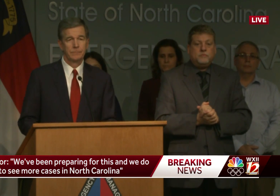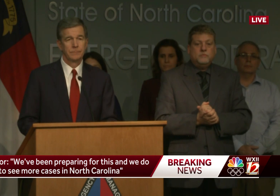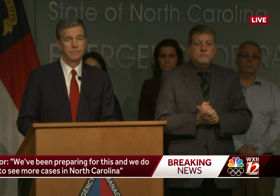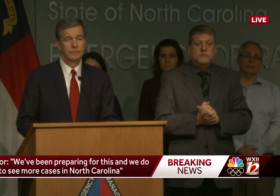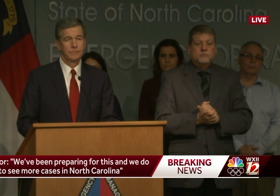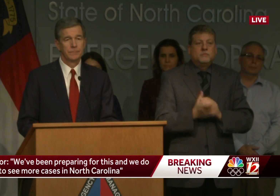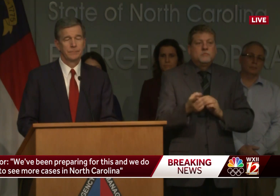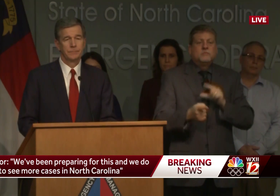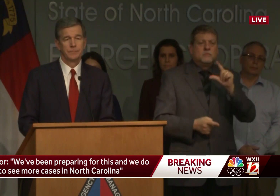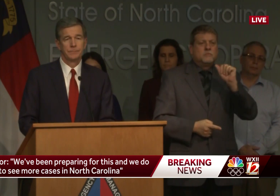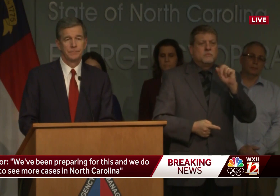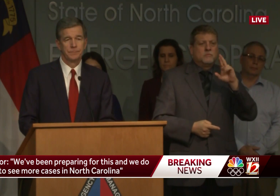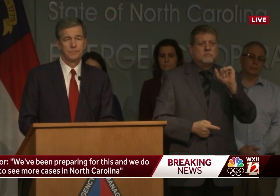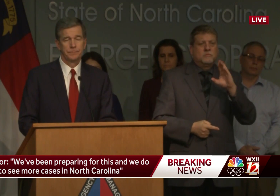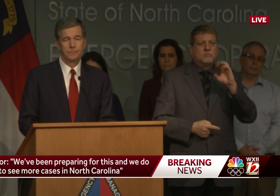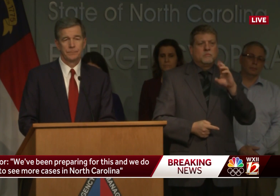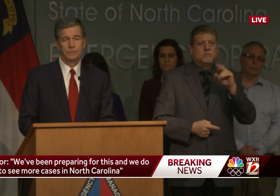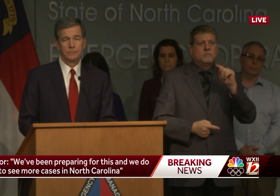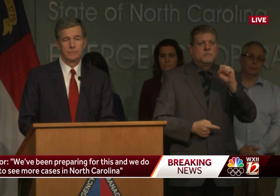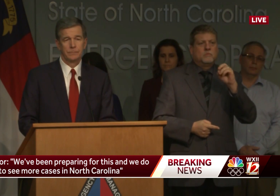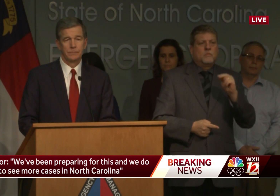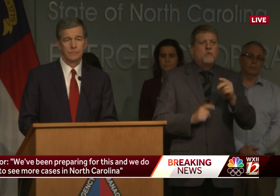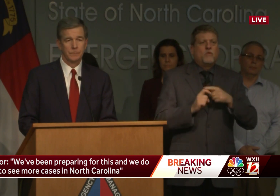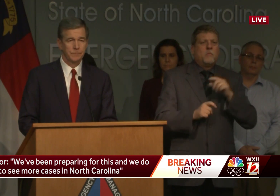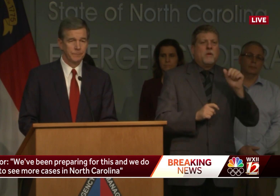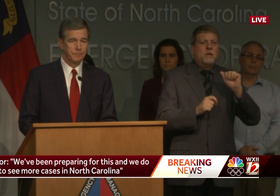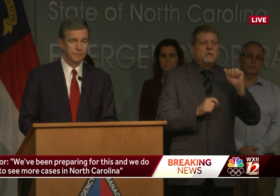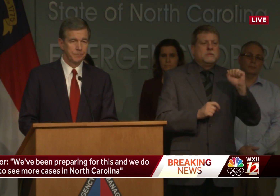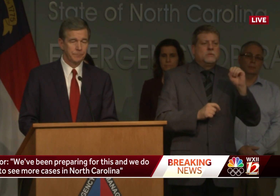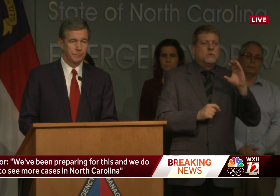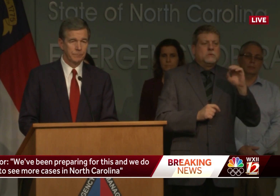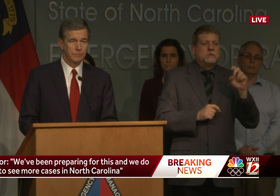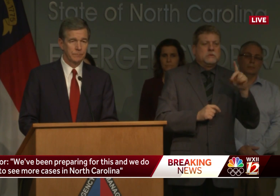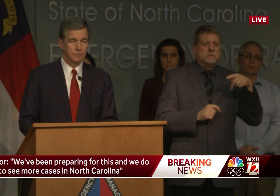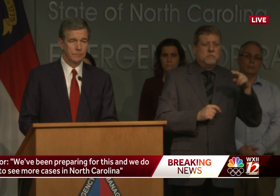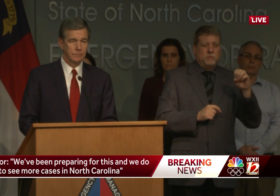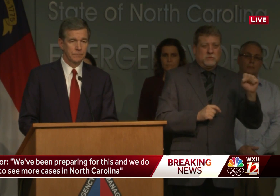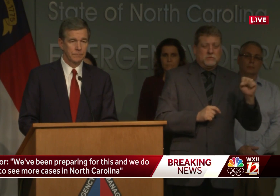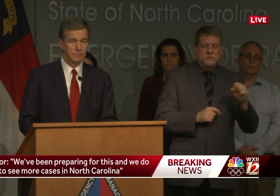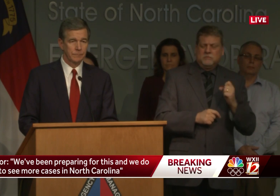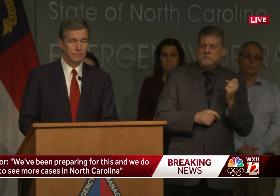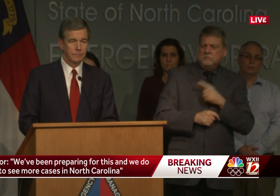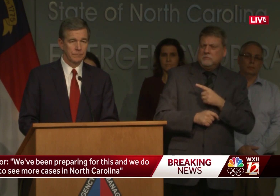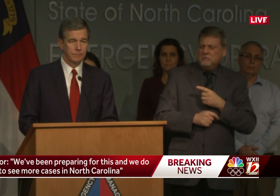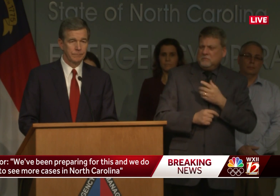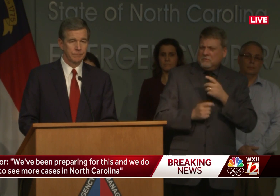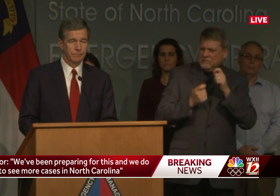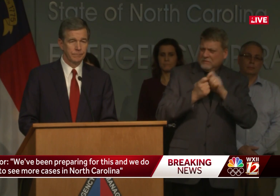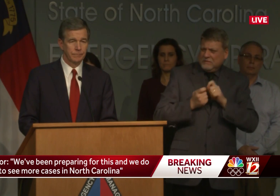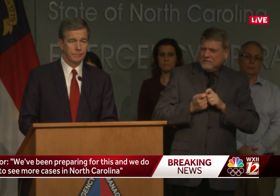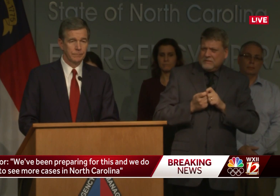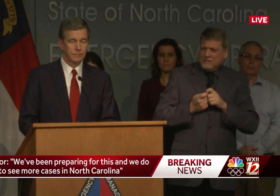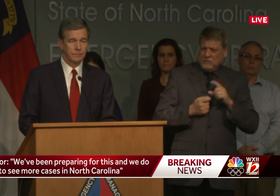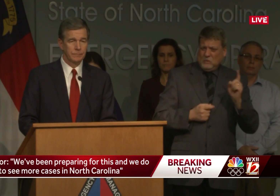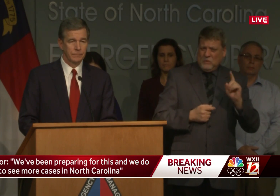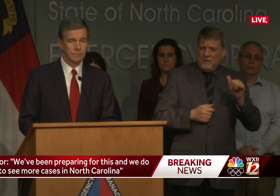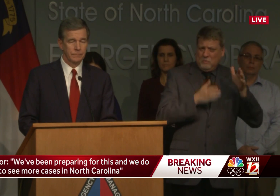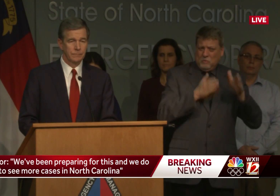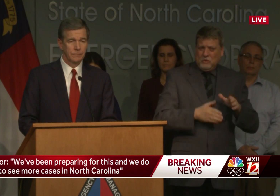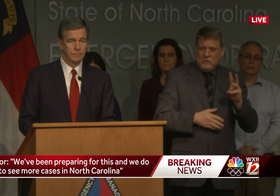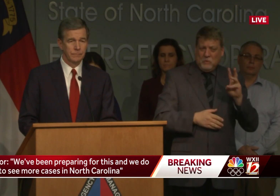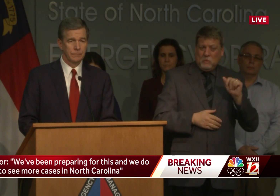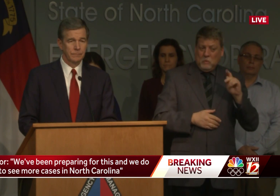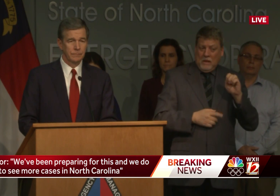Hi, it's Gary Robertson, Associated Press Governor. Can you send any more information about where in Wake County this person is